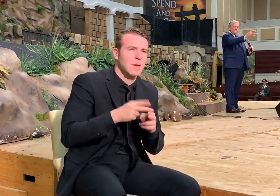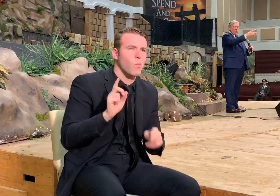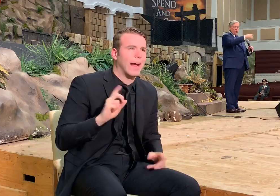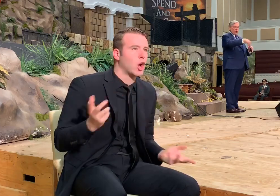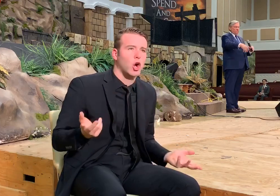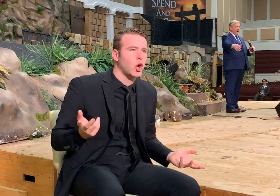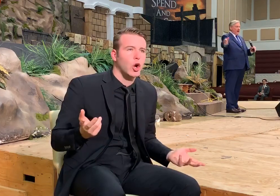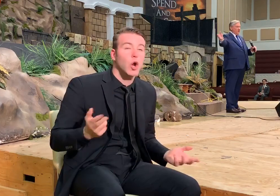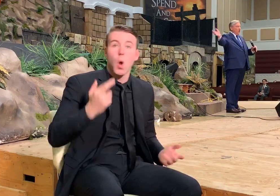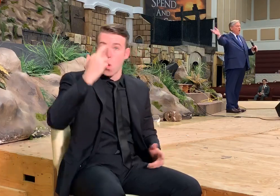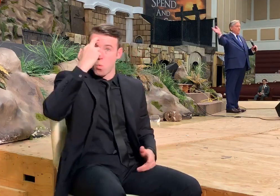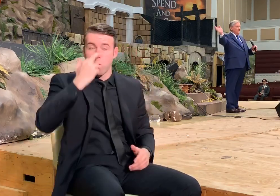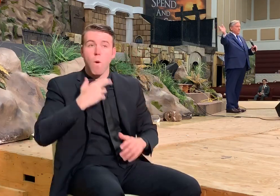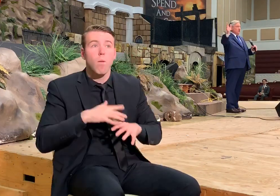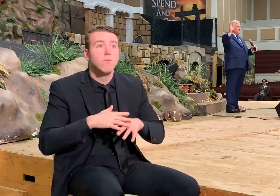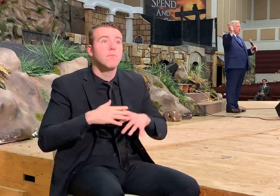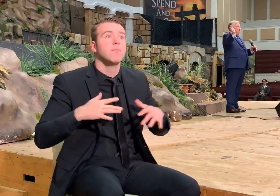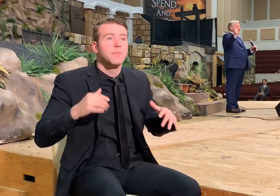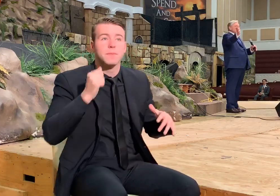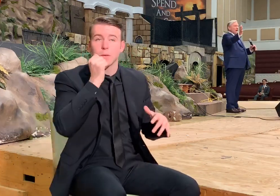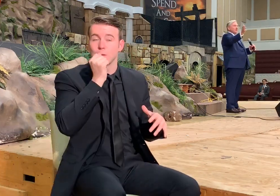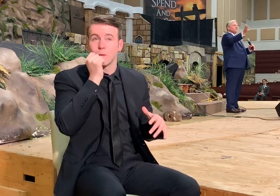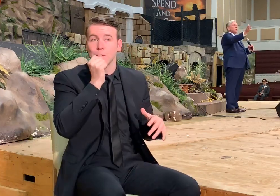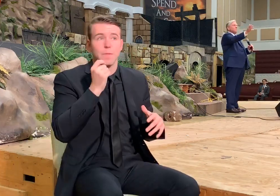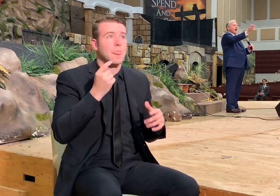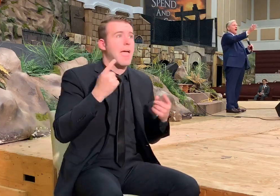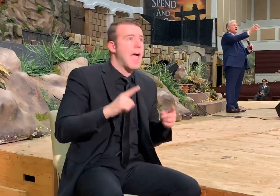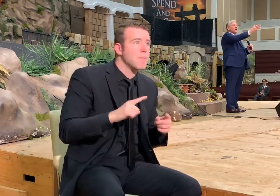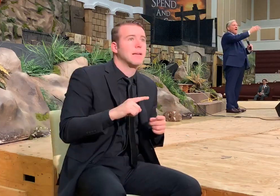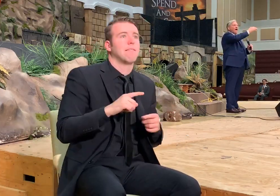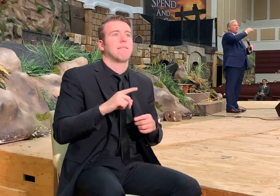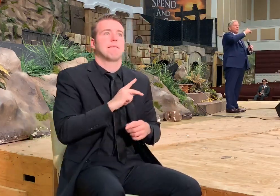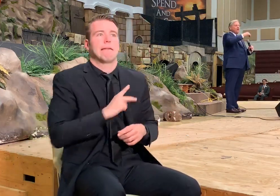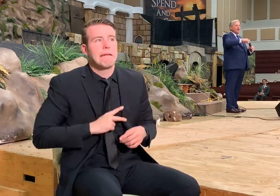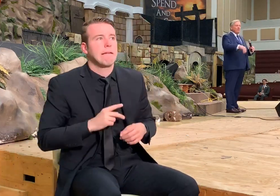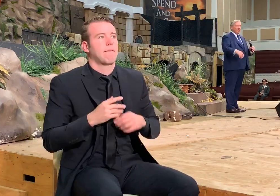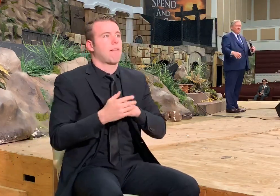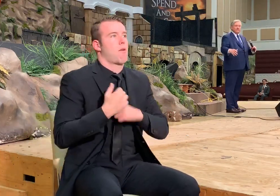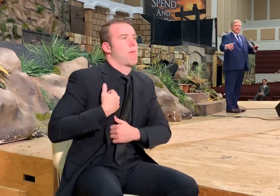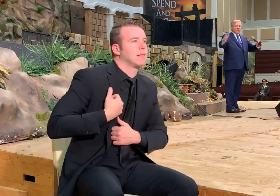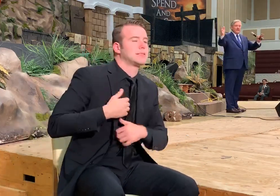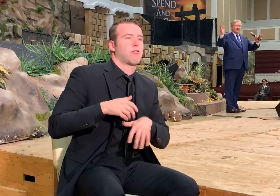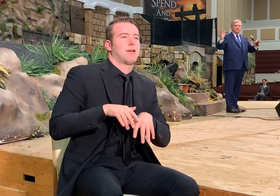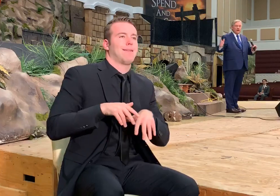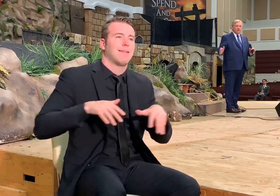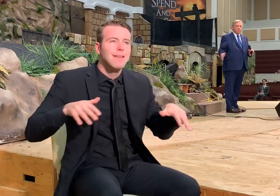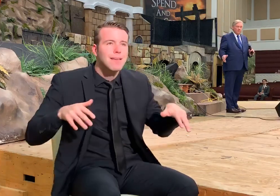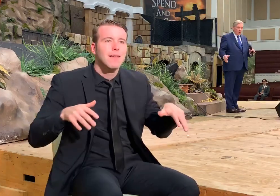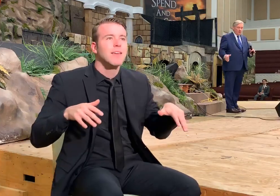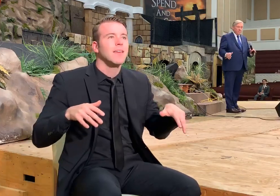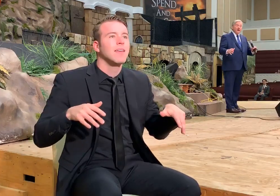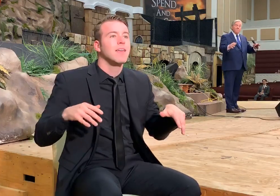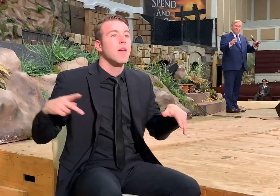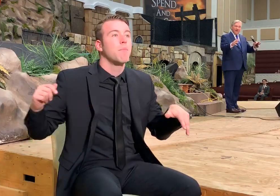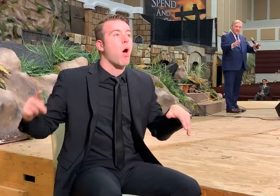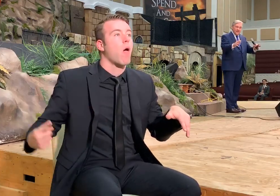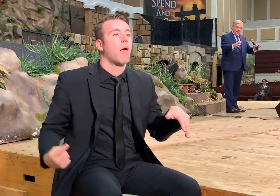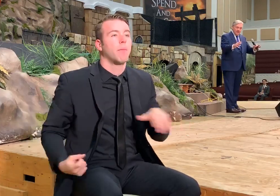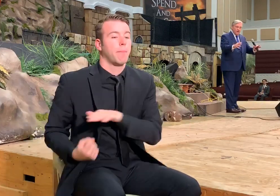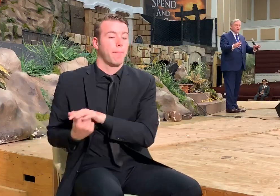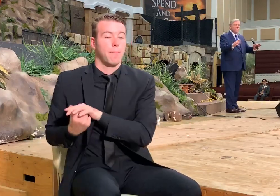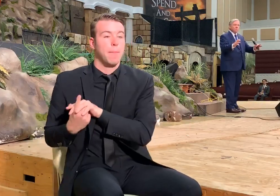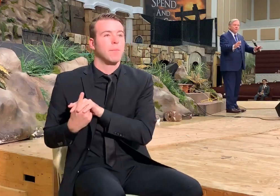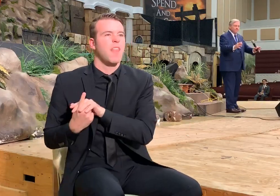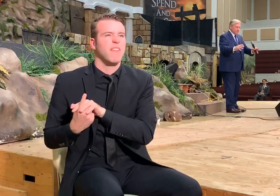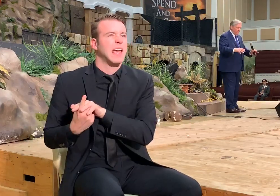history in the Roman Empire and all of these great echelons went by and they didn't even make a blip on it. But they